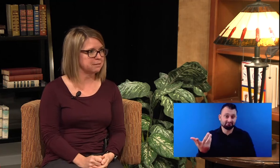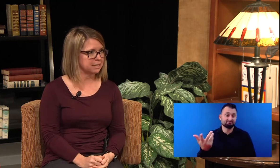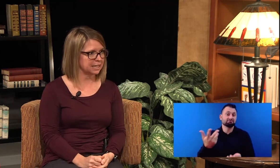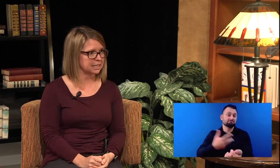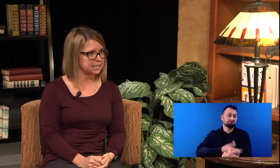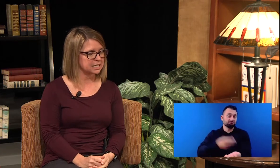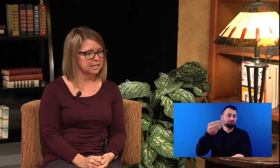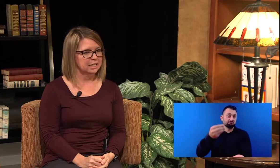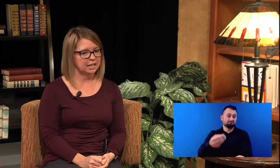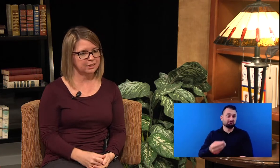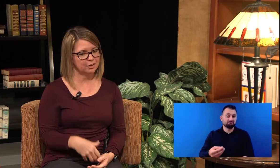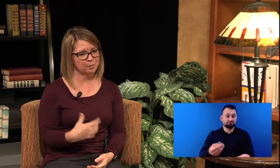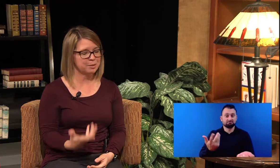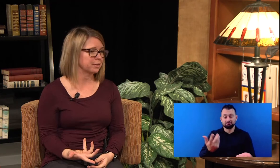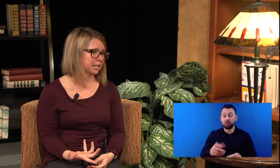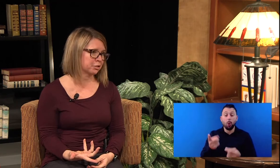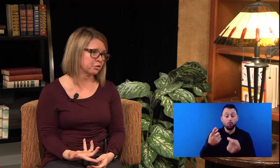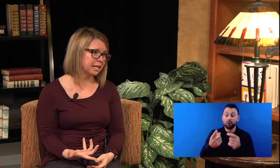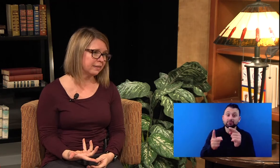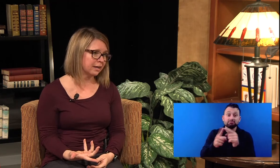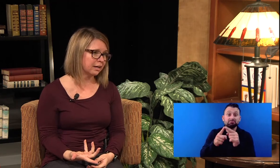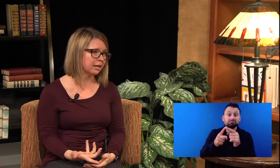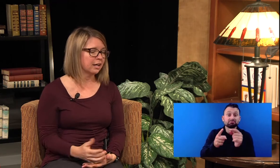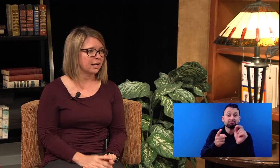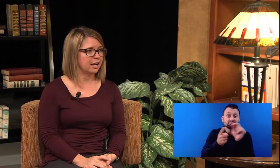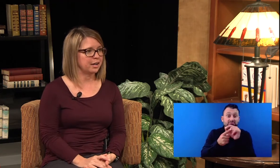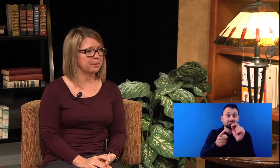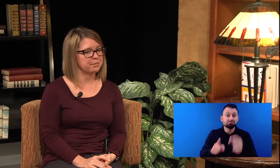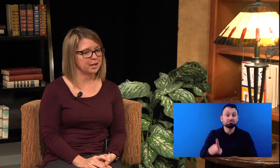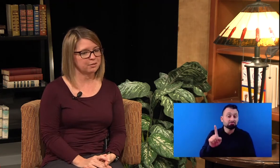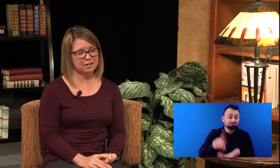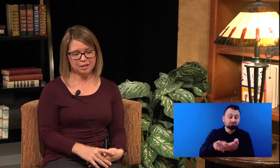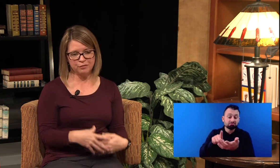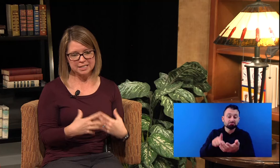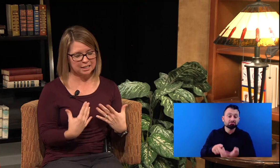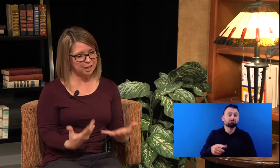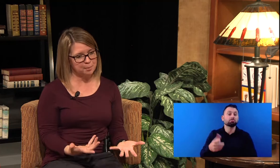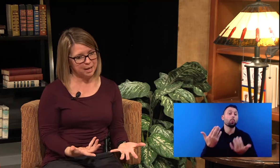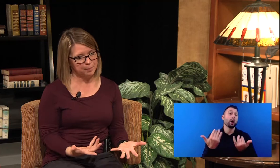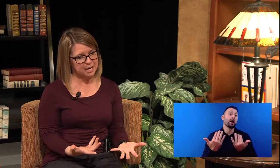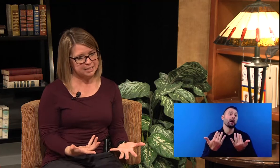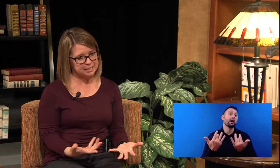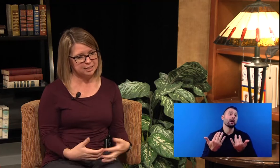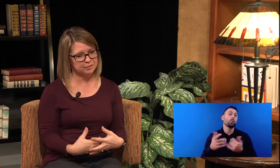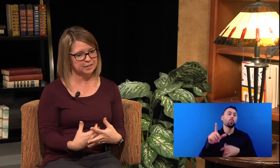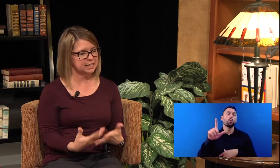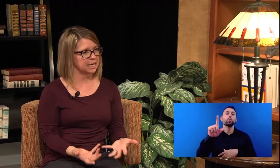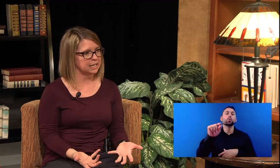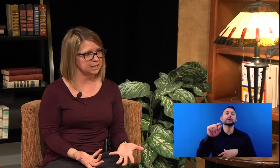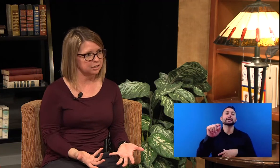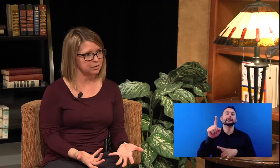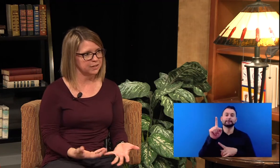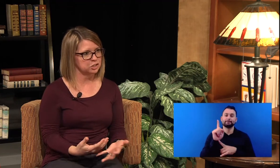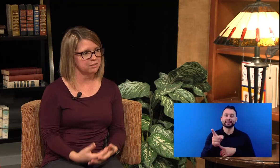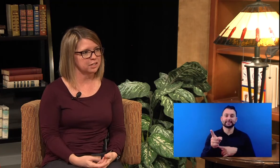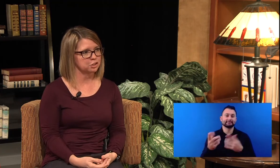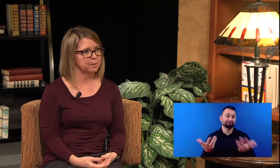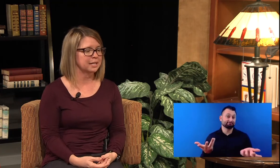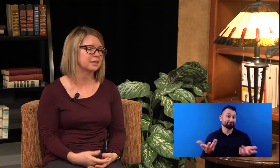minutes. And there are people that are trained there, um, that if it did come back positive, indicating that you have HIV in your body, they